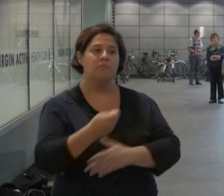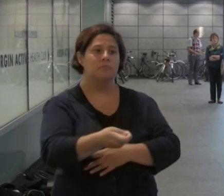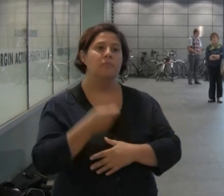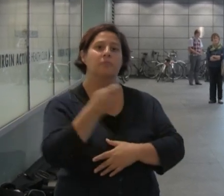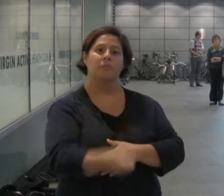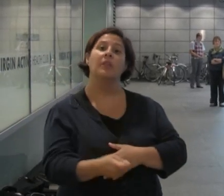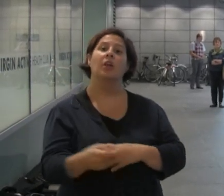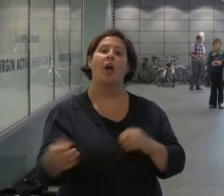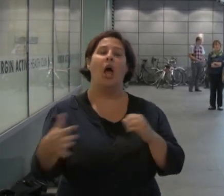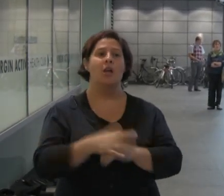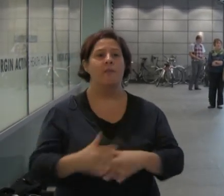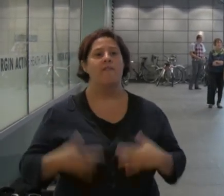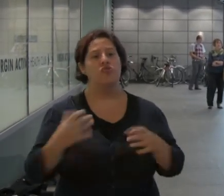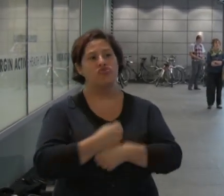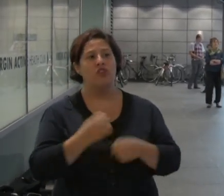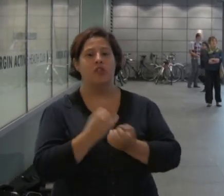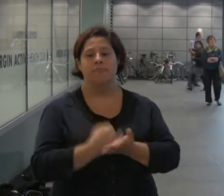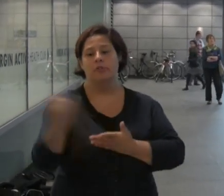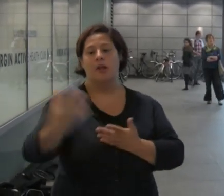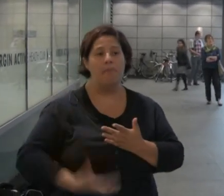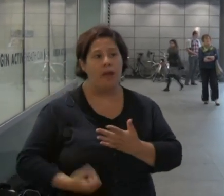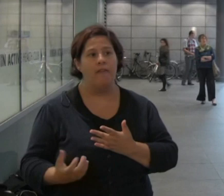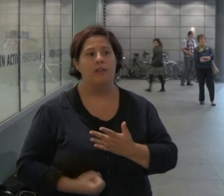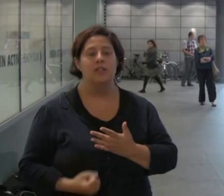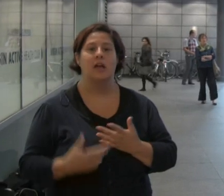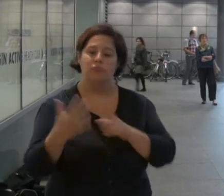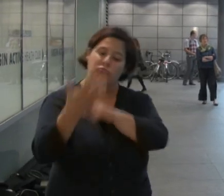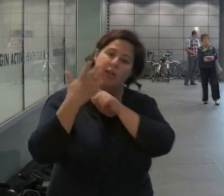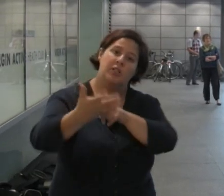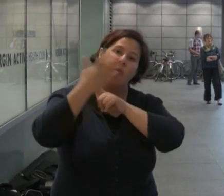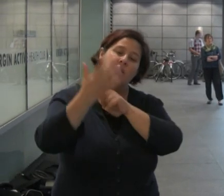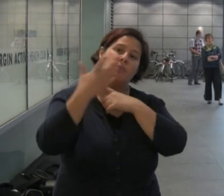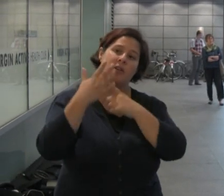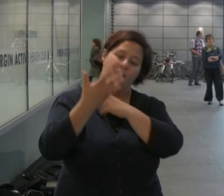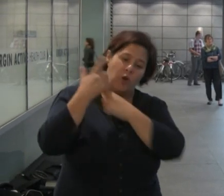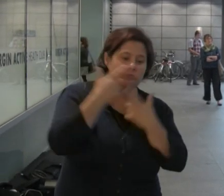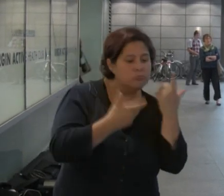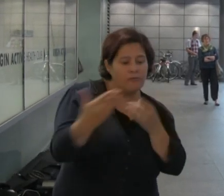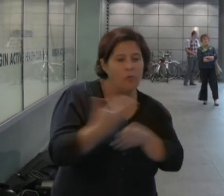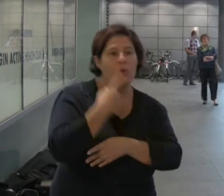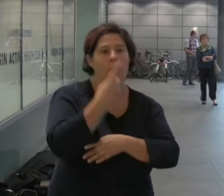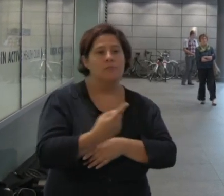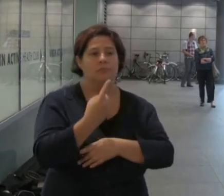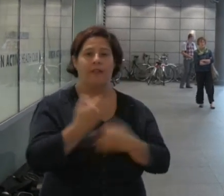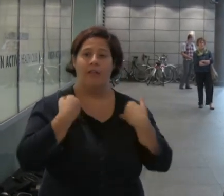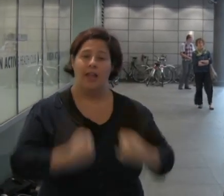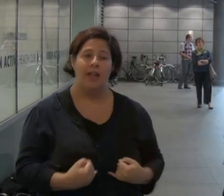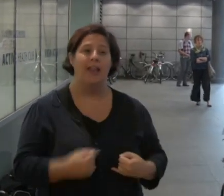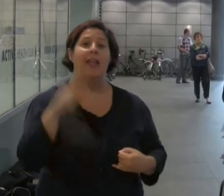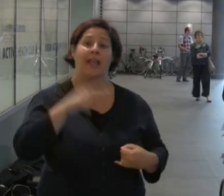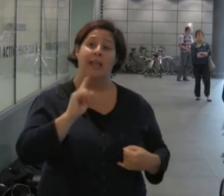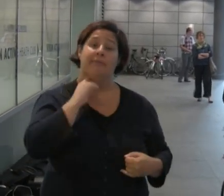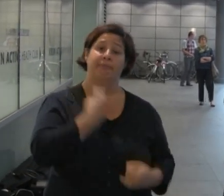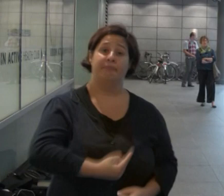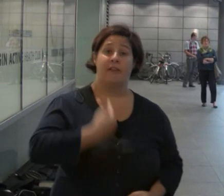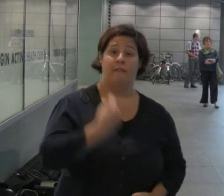Sadly, her husband found the stress of being denied benefits and the continual pressure of being forced to find work when he was ill too much. He committed